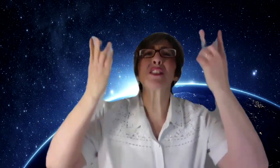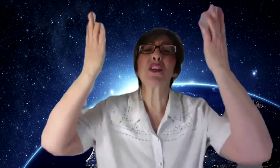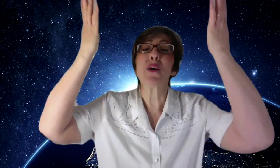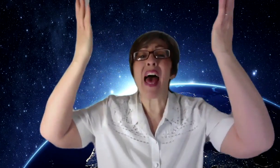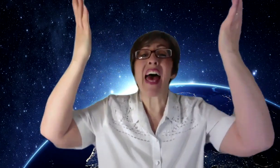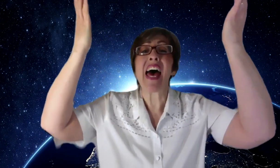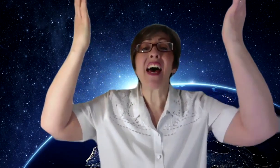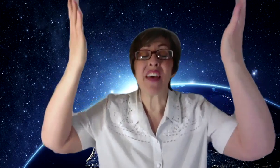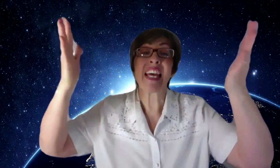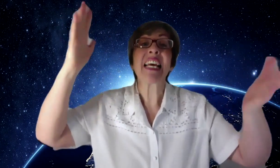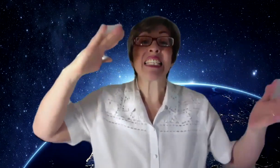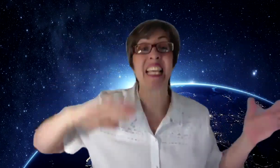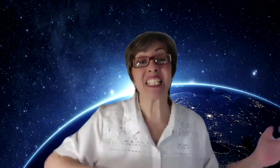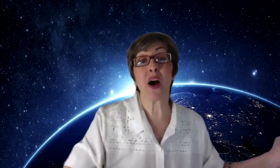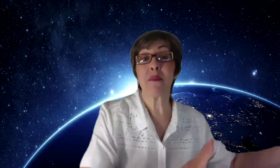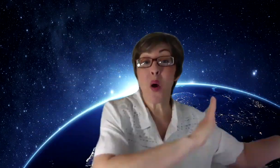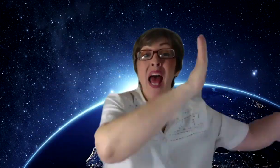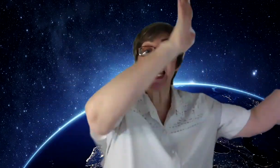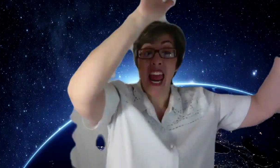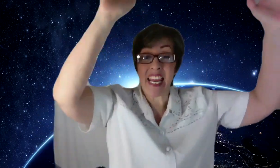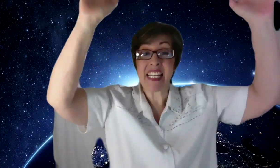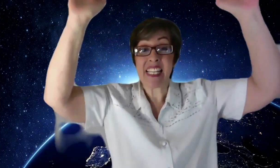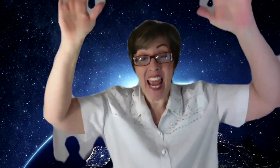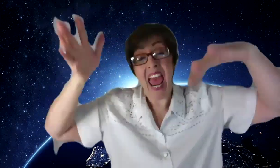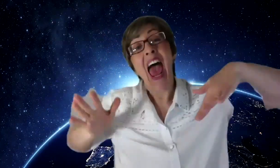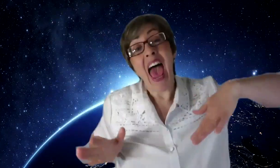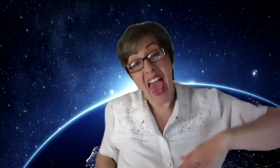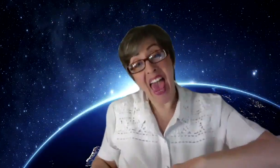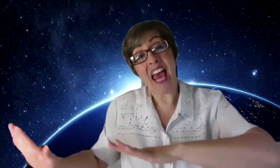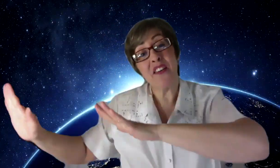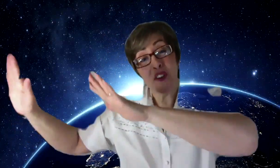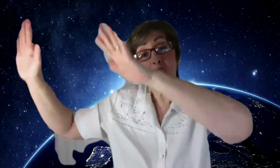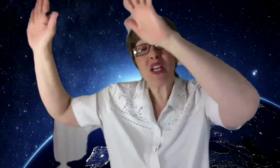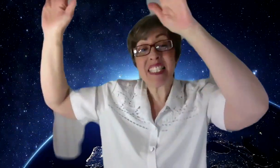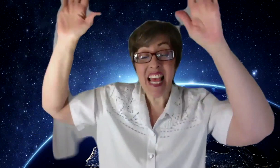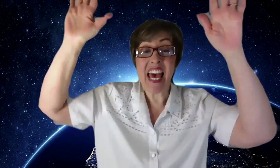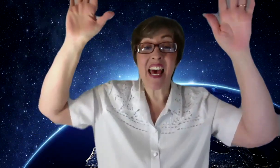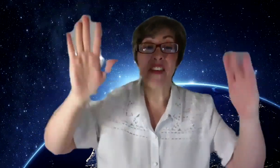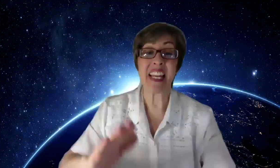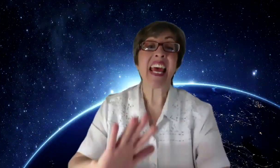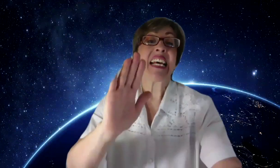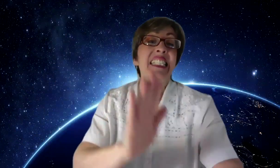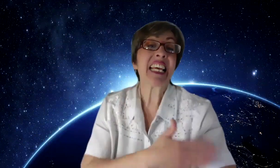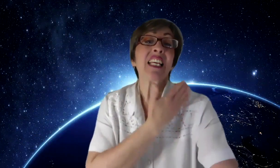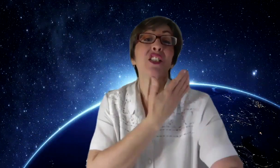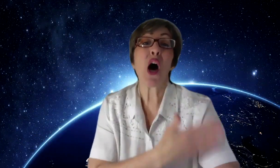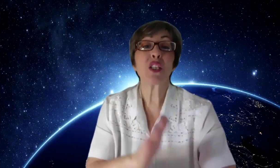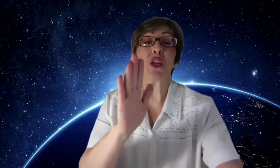voice to heaven, sing Psalm 28 and verse 7. Sing a song